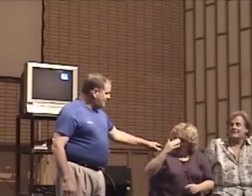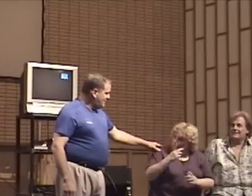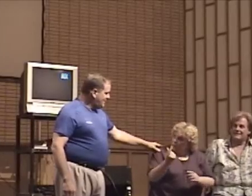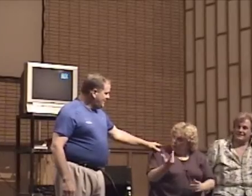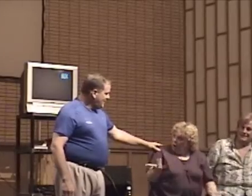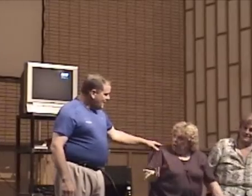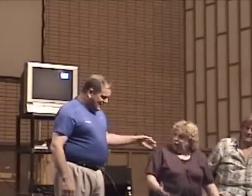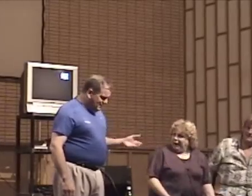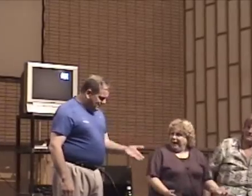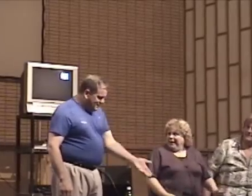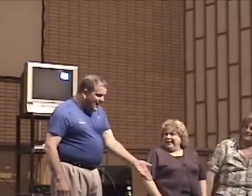knew it was a dog.